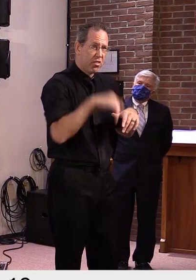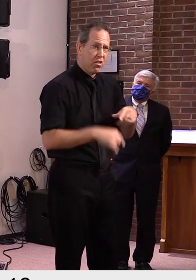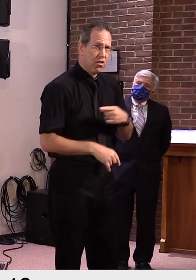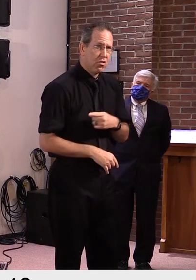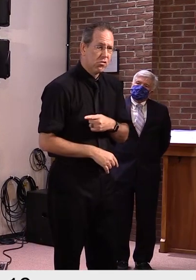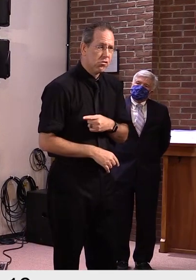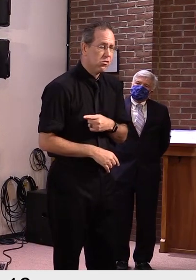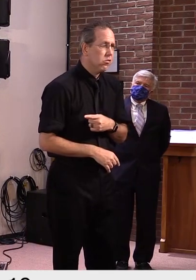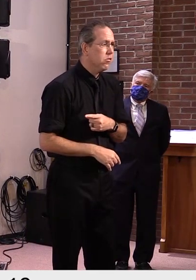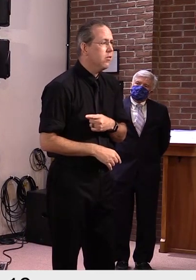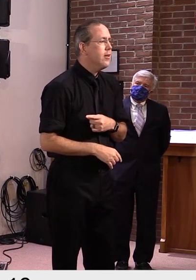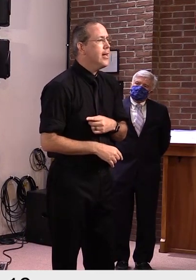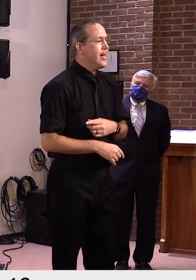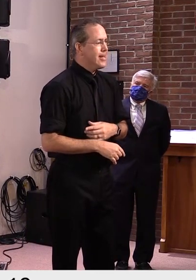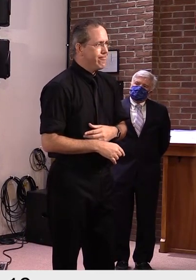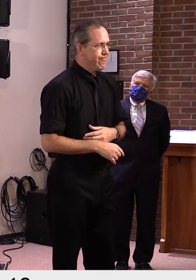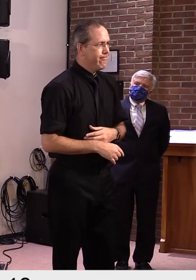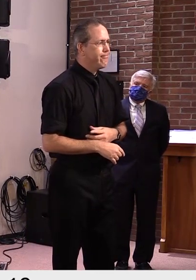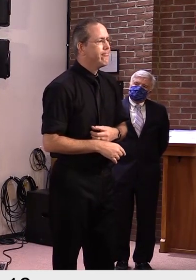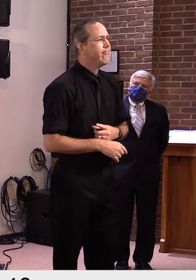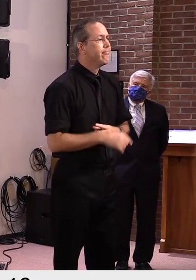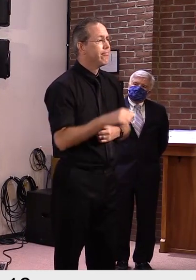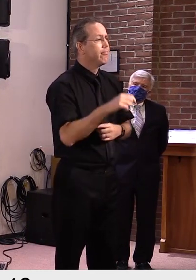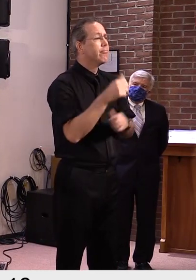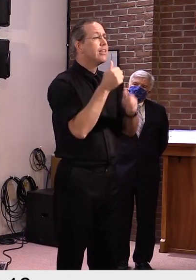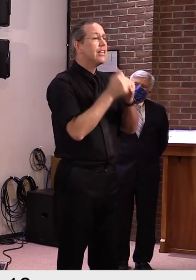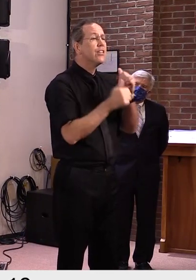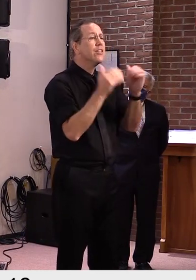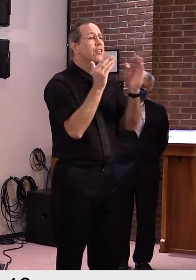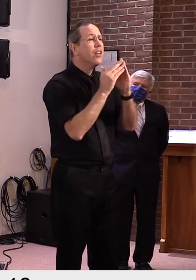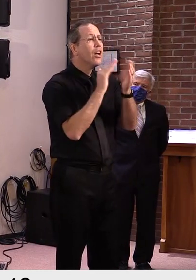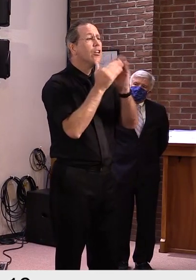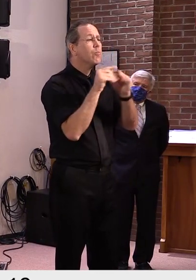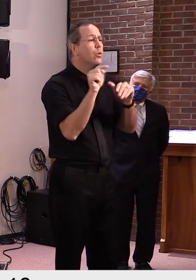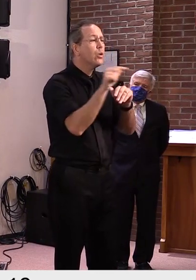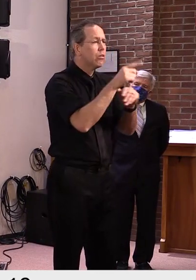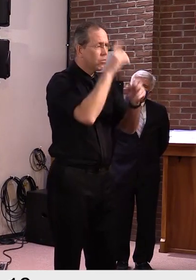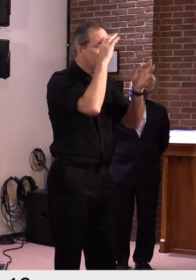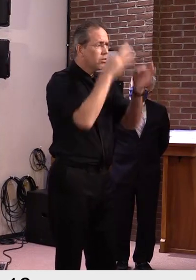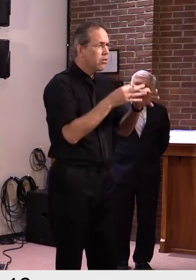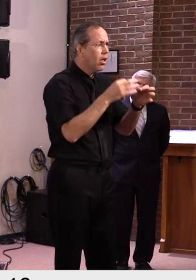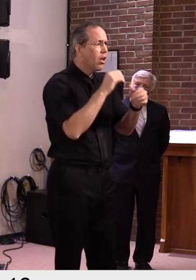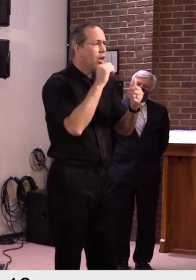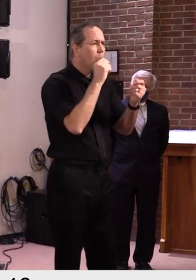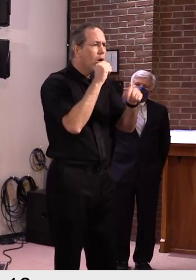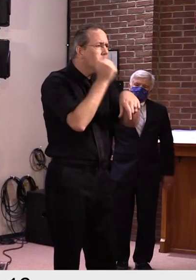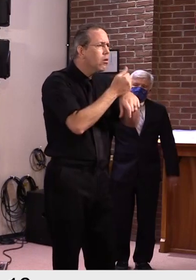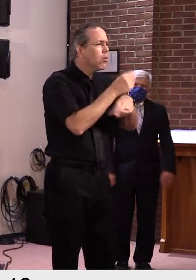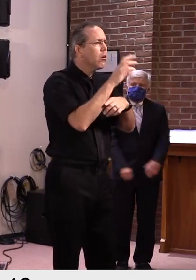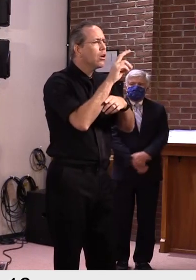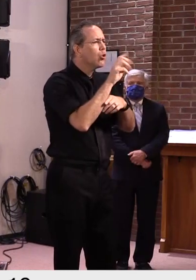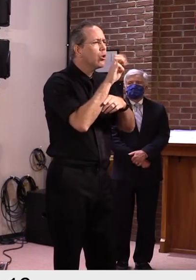what's best for their own community. So, yeah, every town and village can do this.